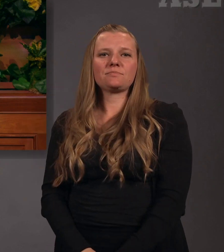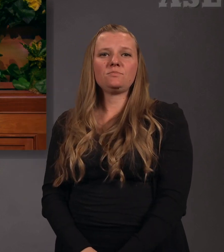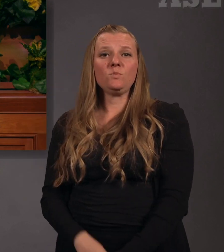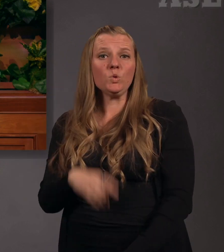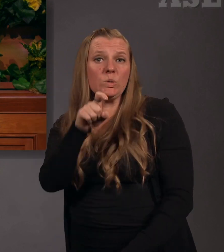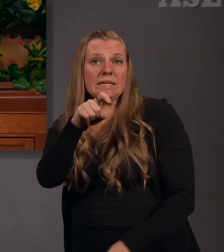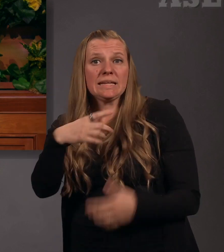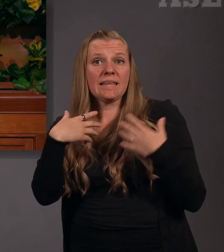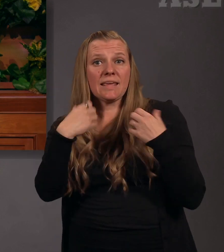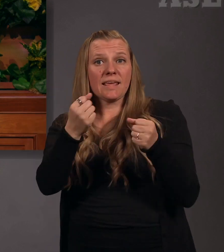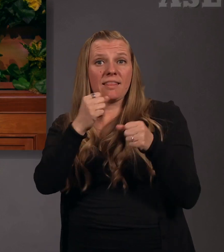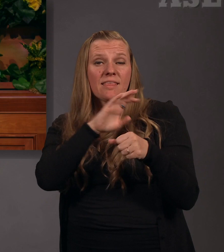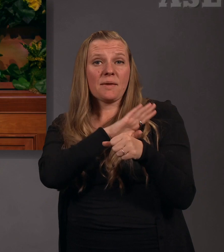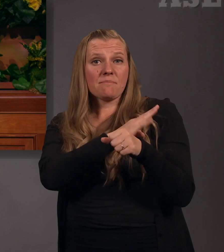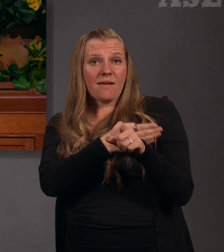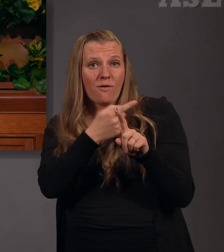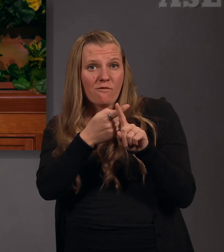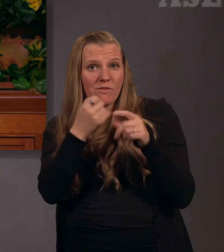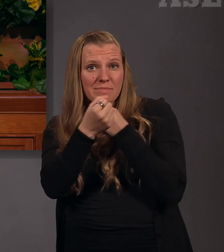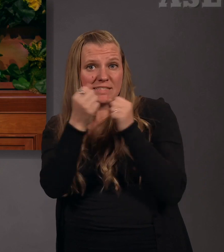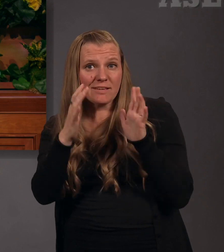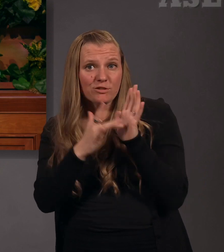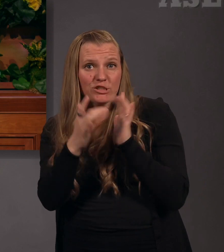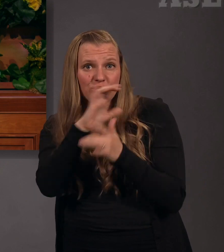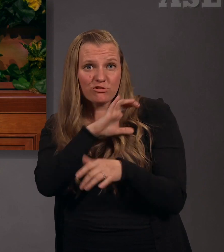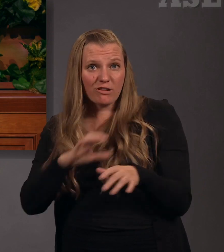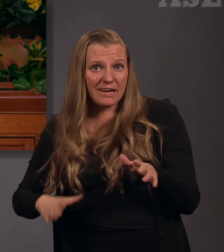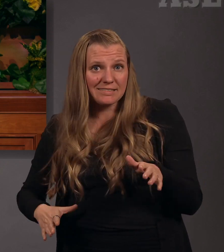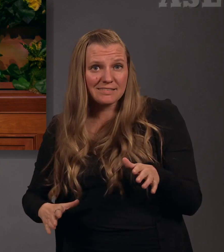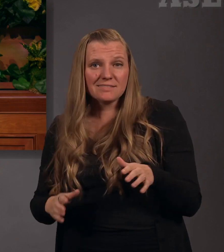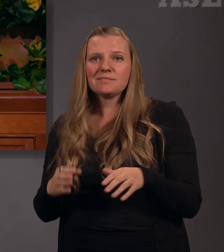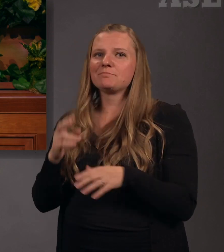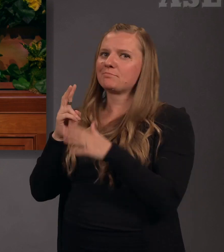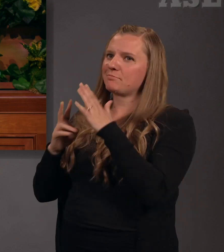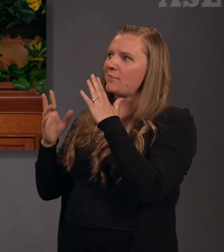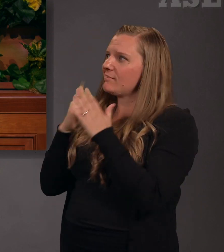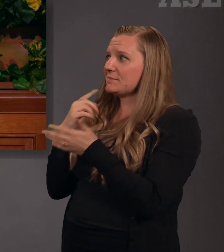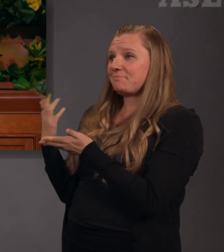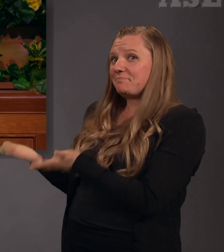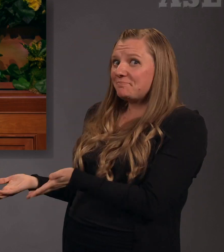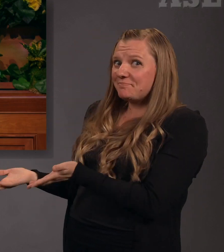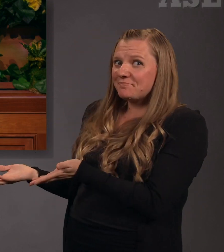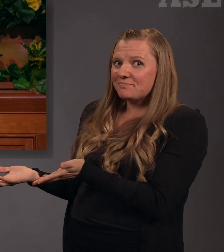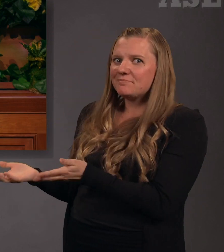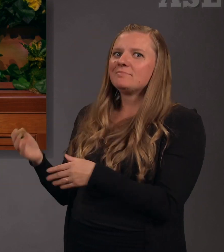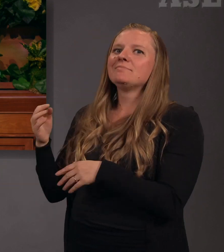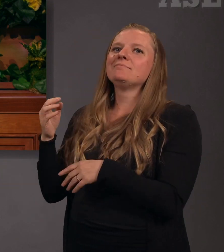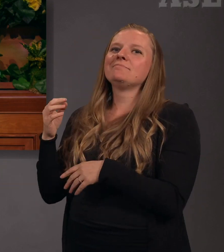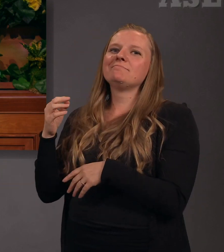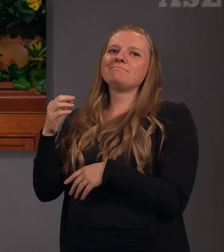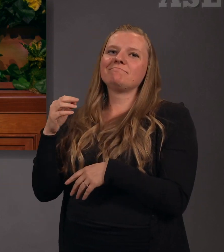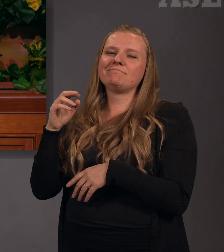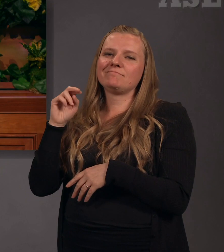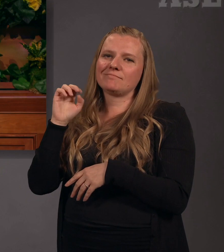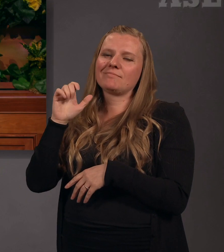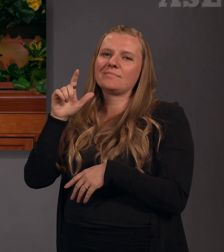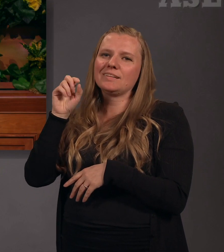need the healing and strengthening power of our Savior, Jesus Christ? President Nelson reassures us that